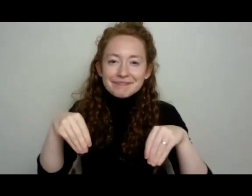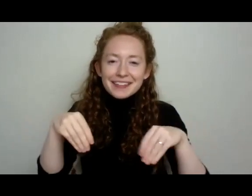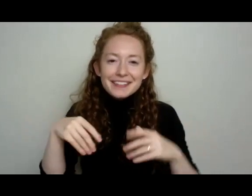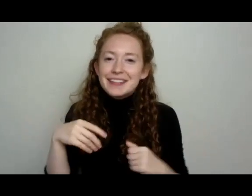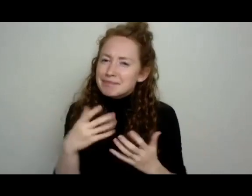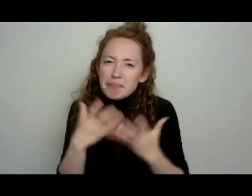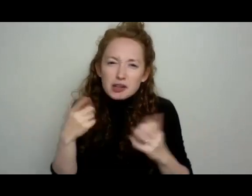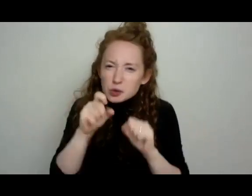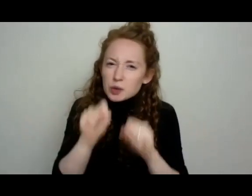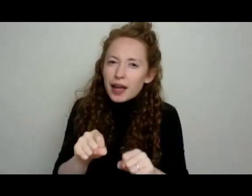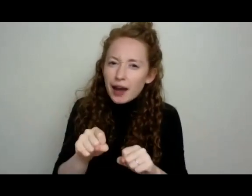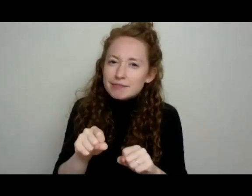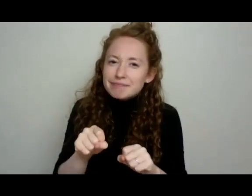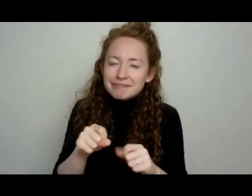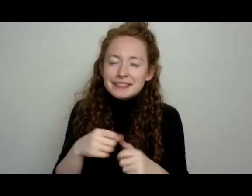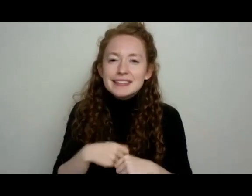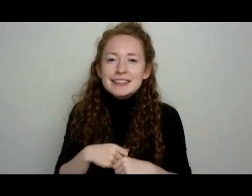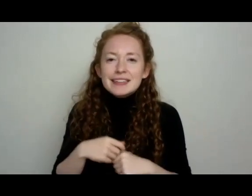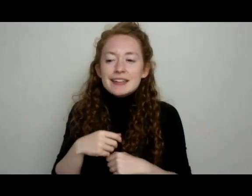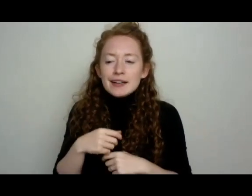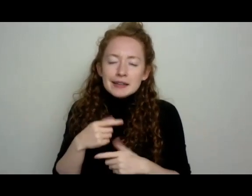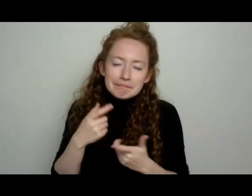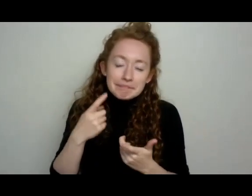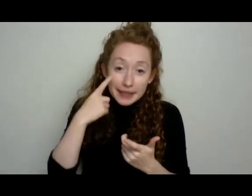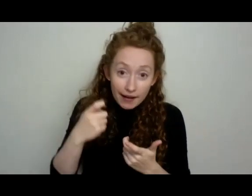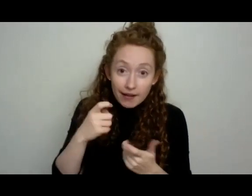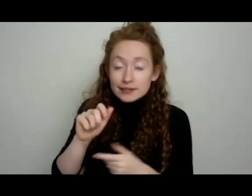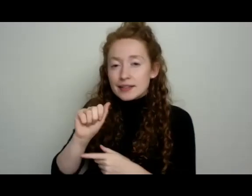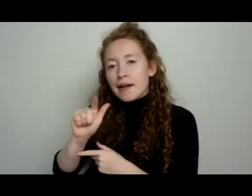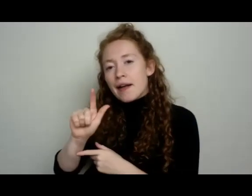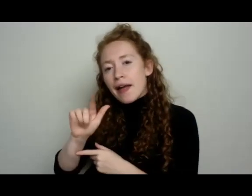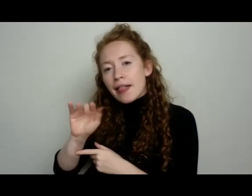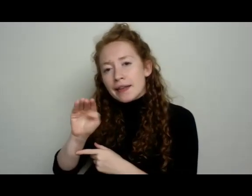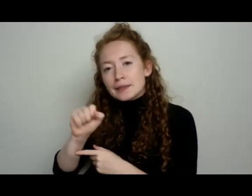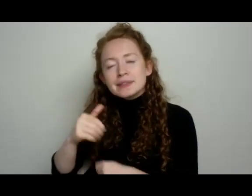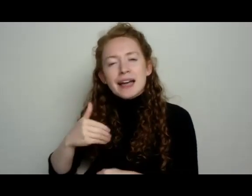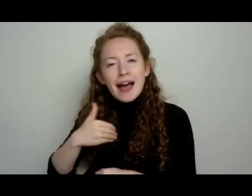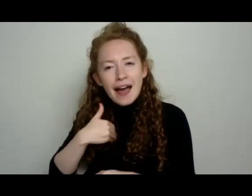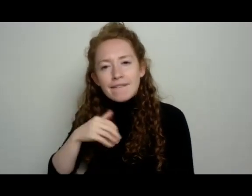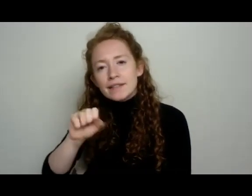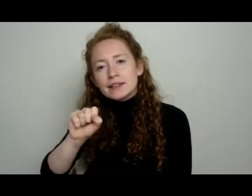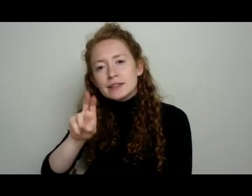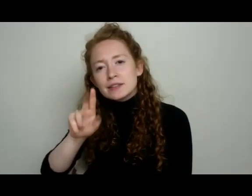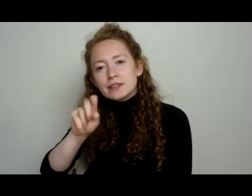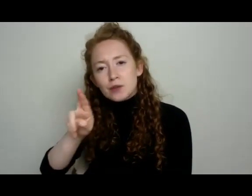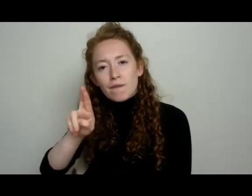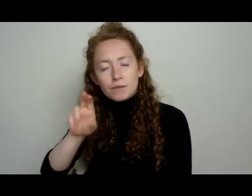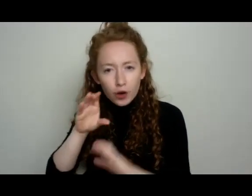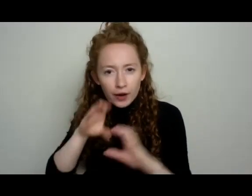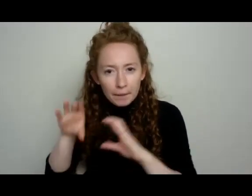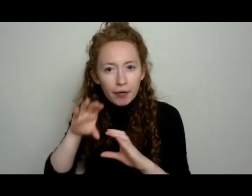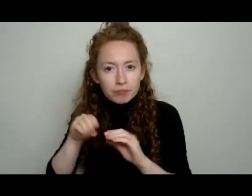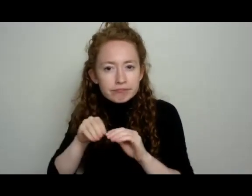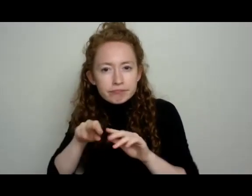because those, all of those sulfur compounds, um, aren't really going to seriously deter,